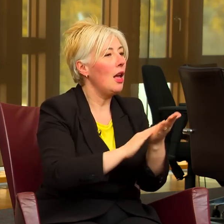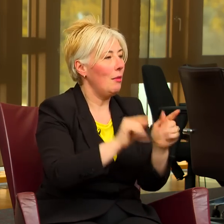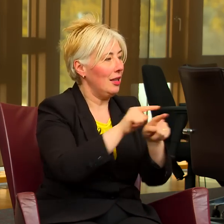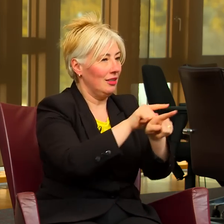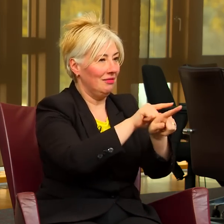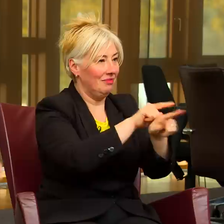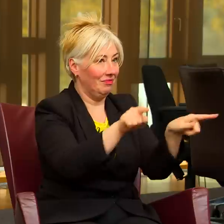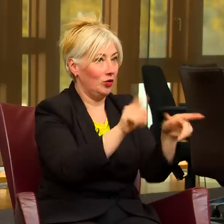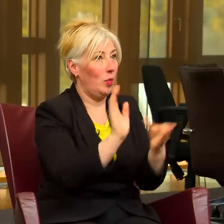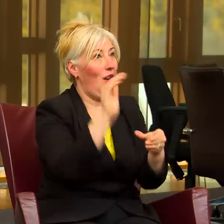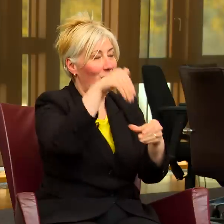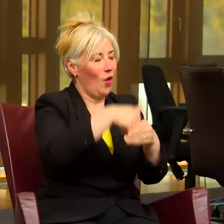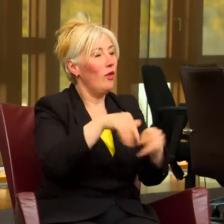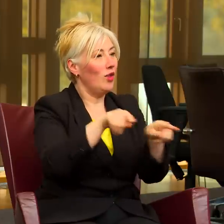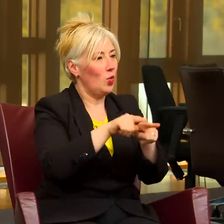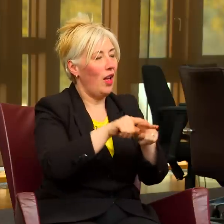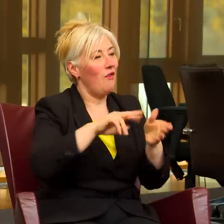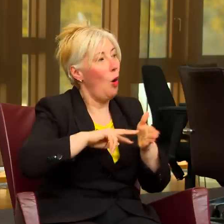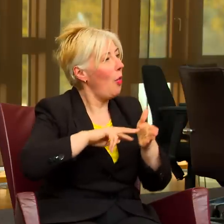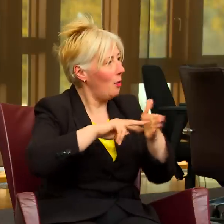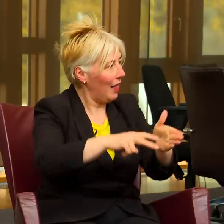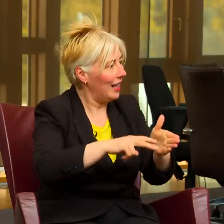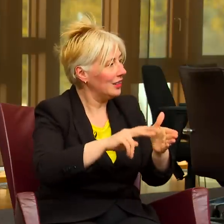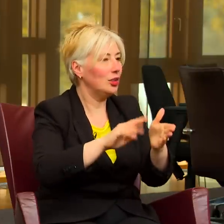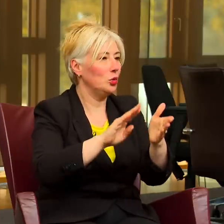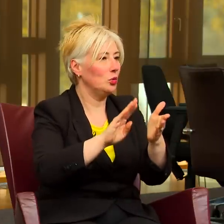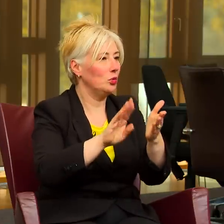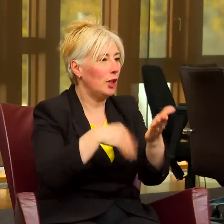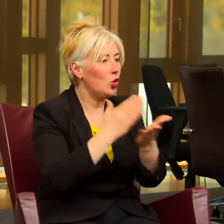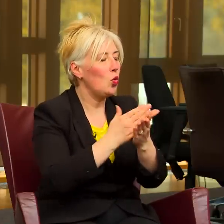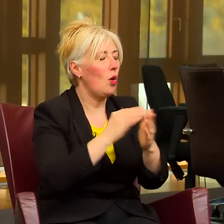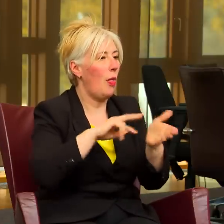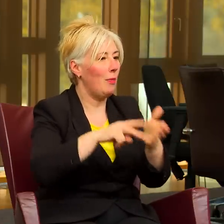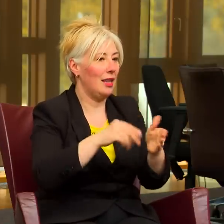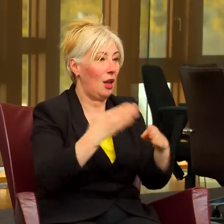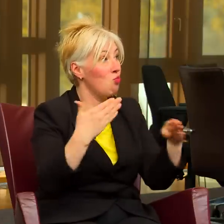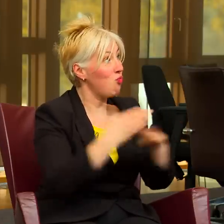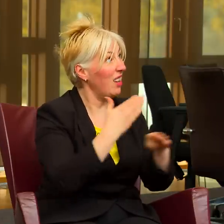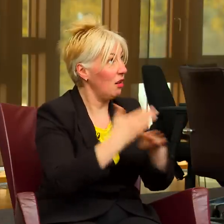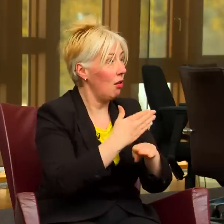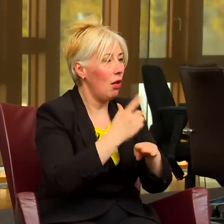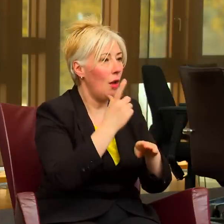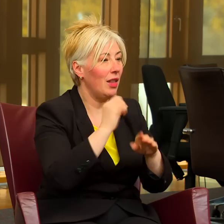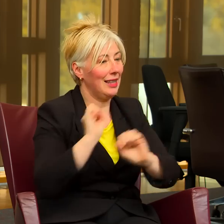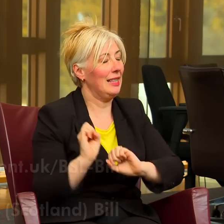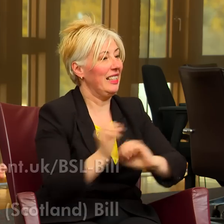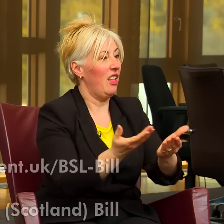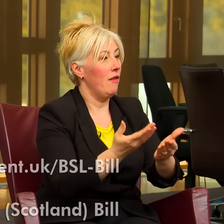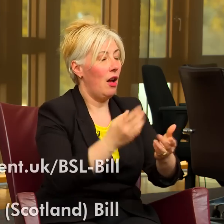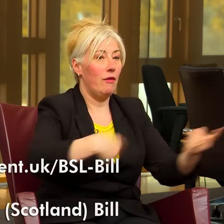ago in making sure the plans are actually practical and deliverable for the community. Our report can